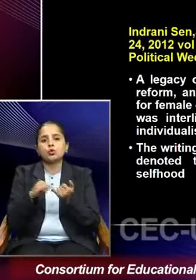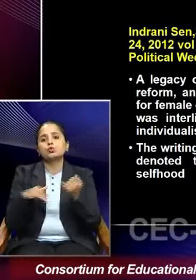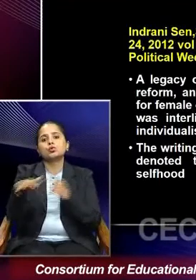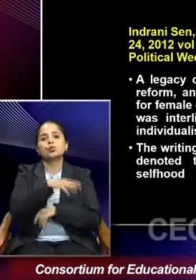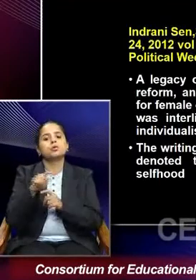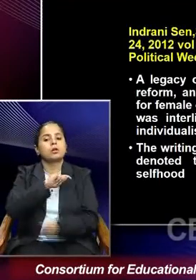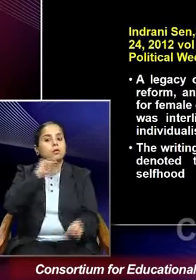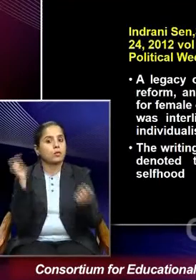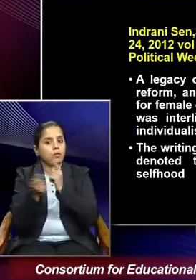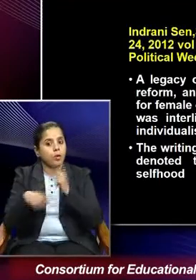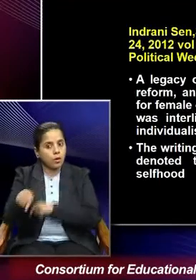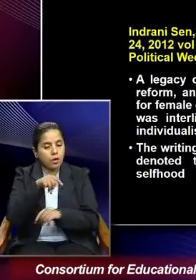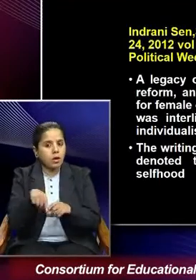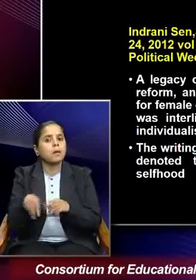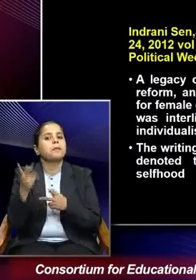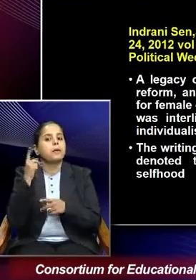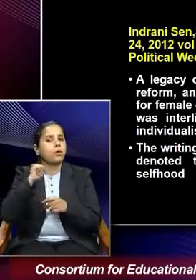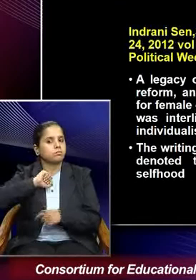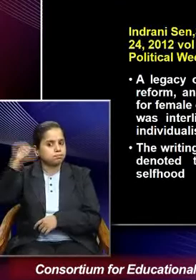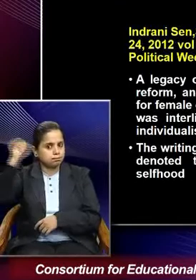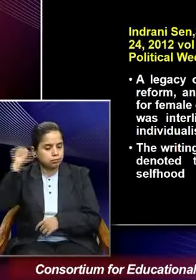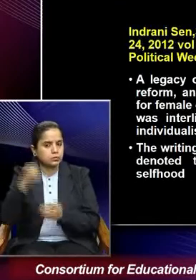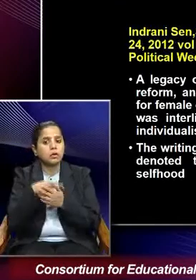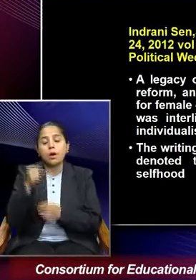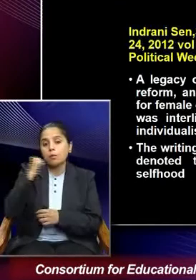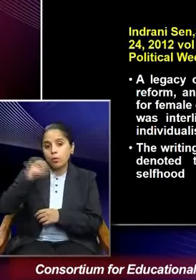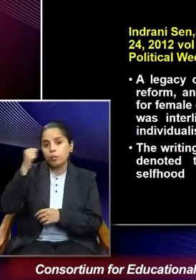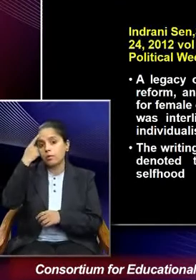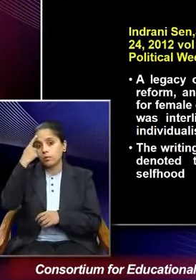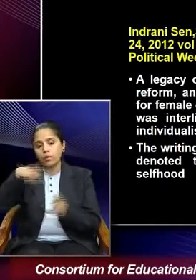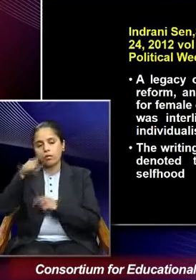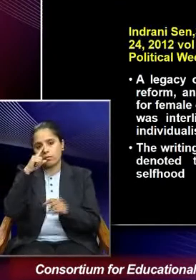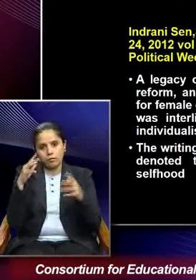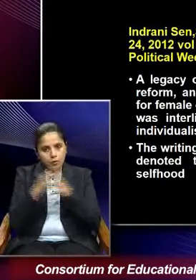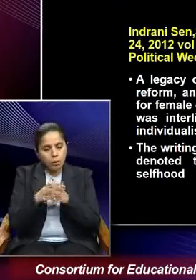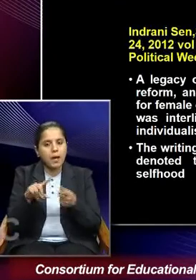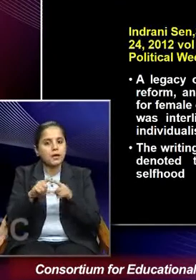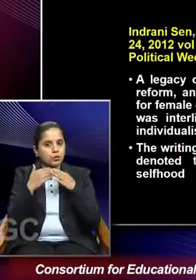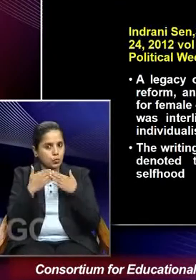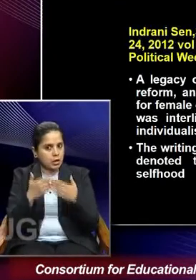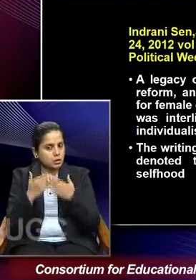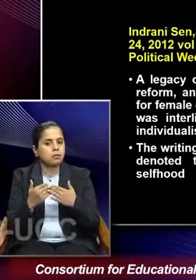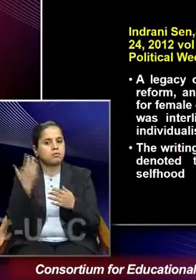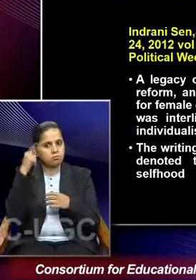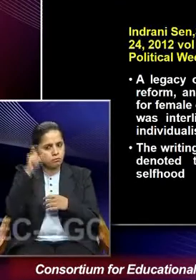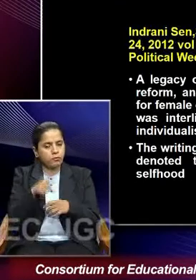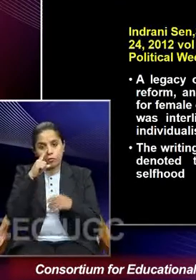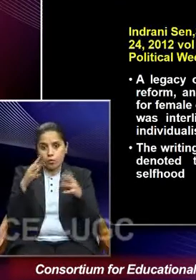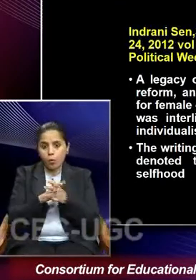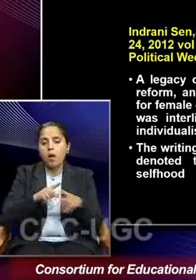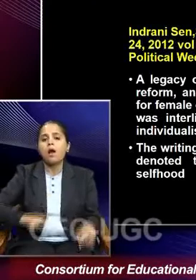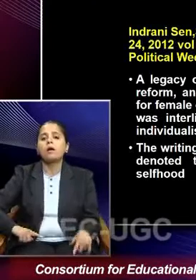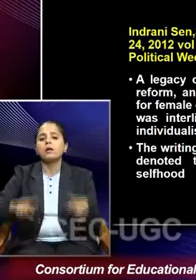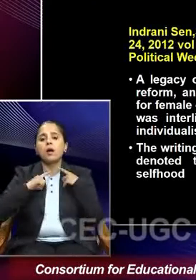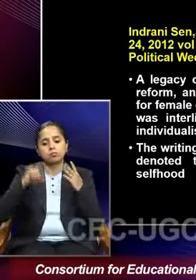movements and especially the movement for female education, women's life